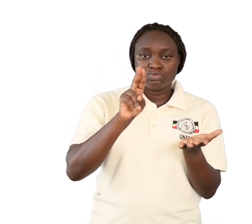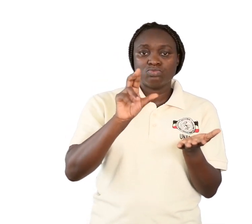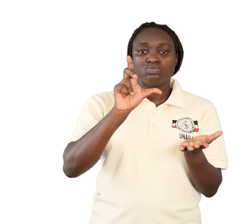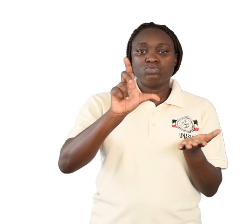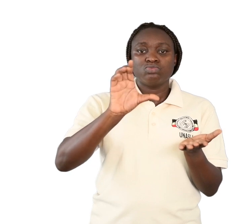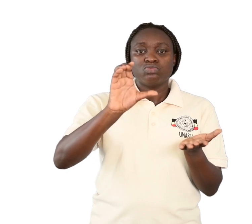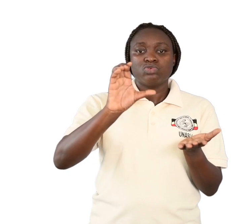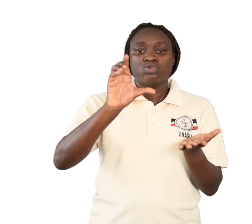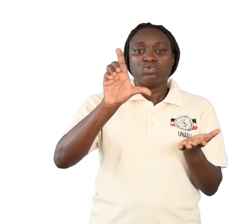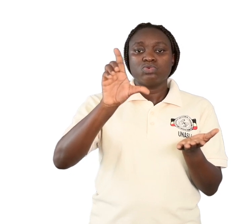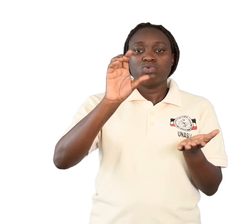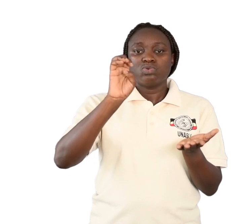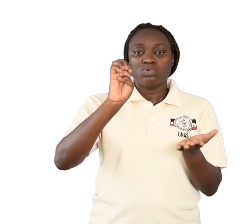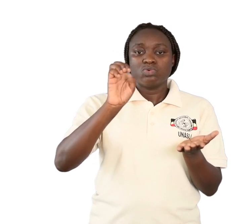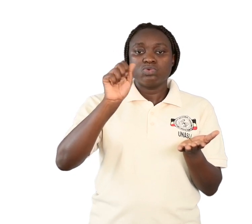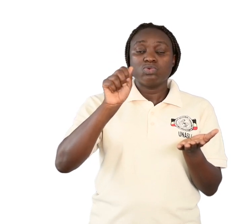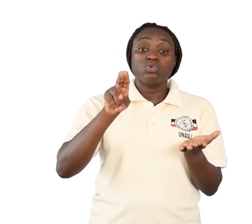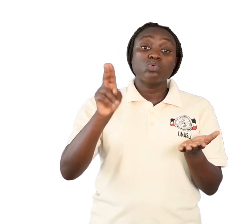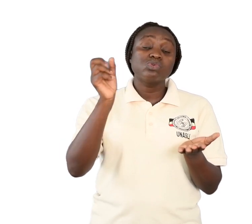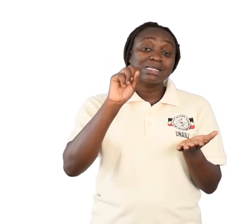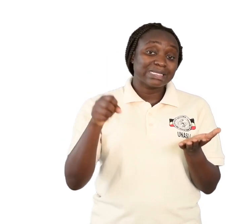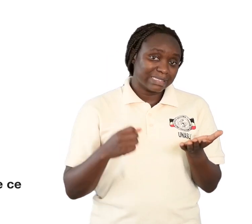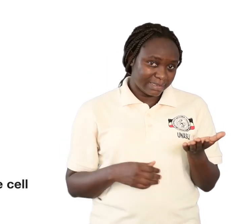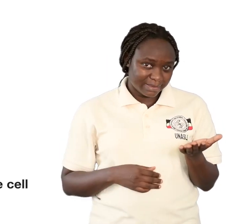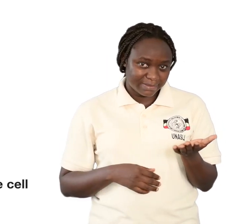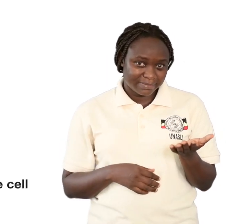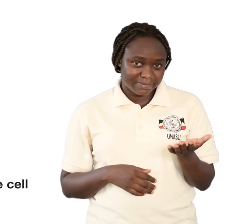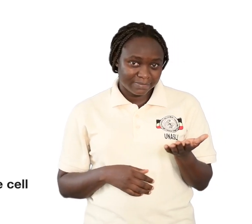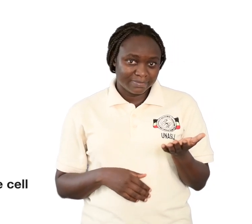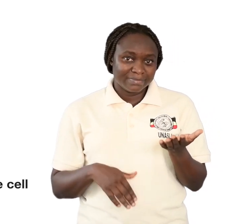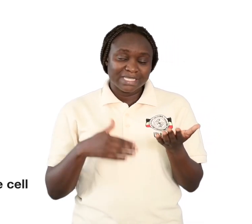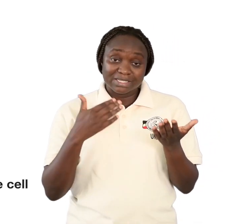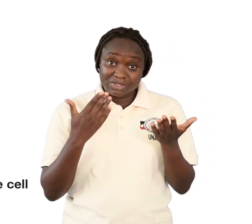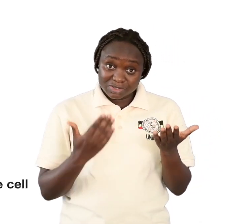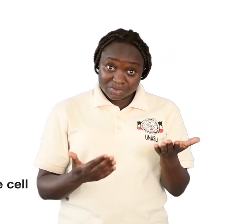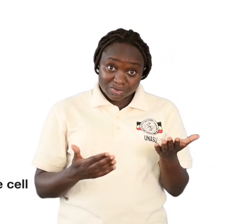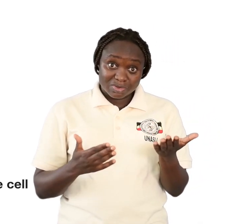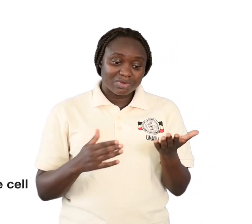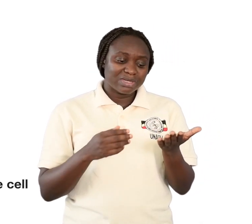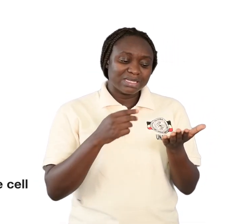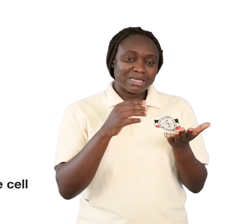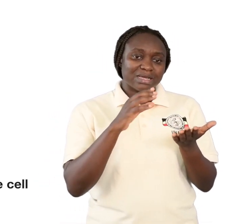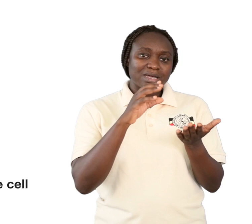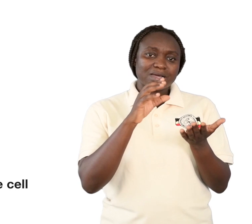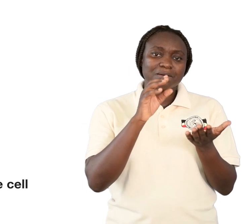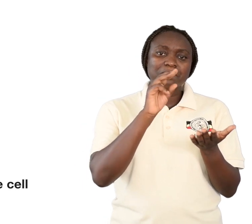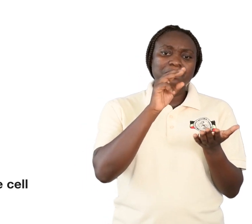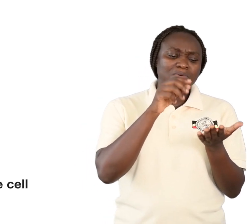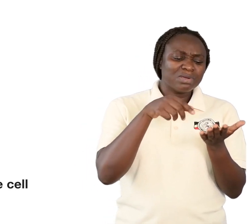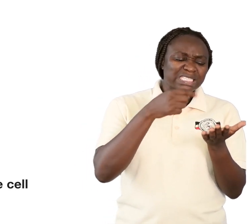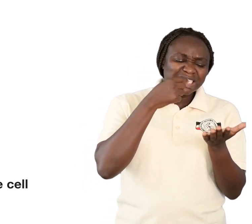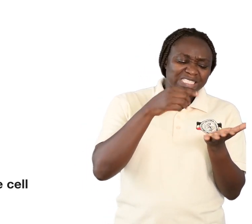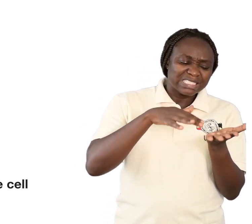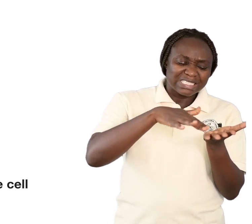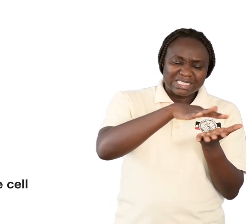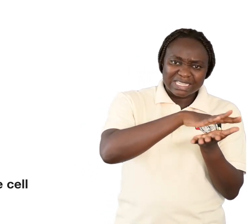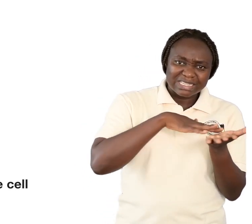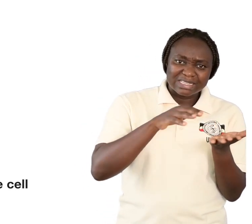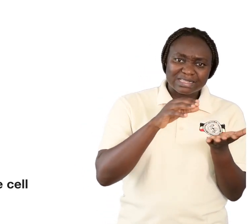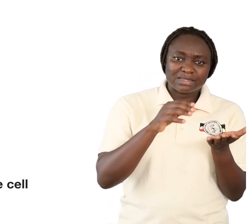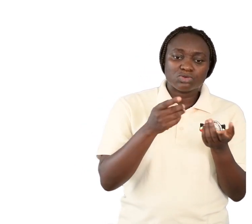Cell membrane. The cell membrane controls what enters and leaves the cell.